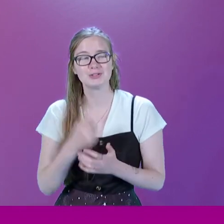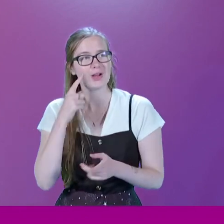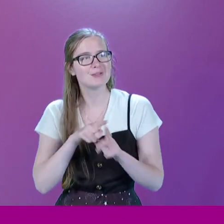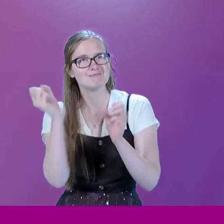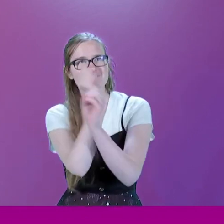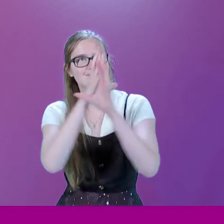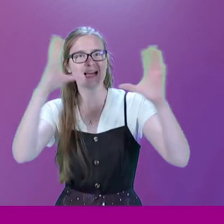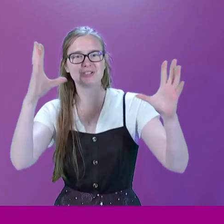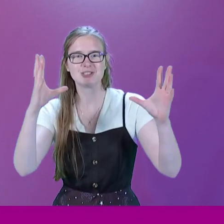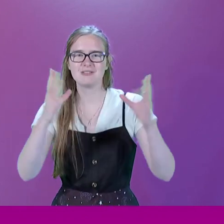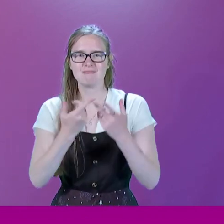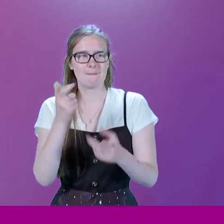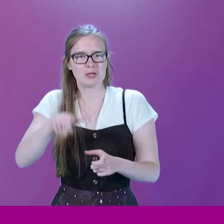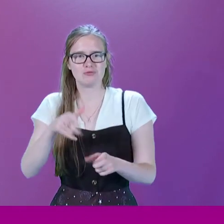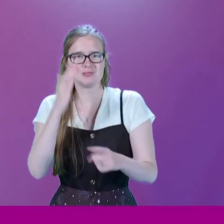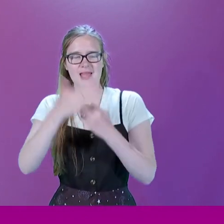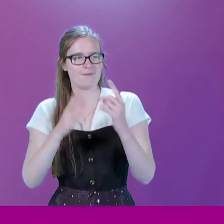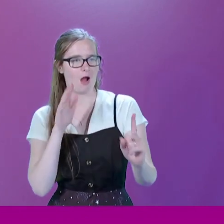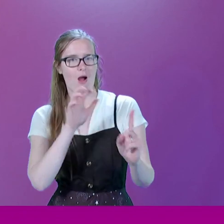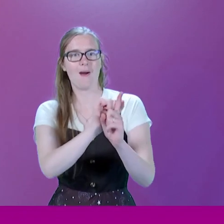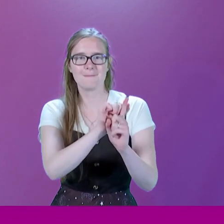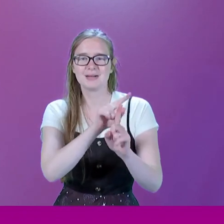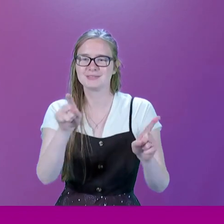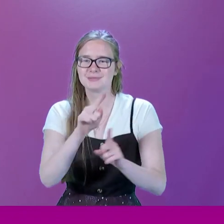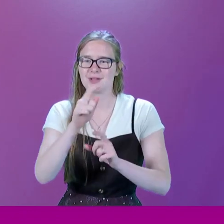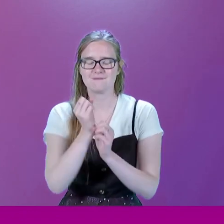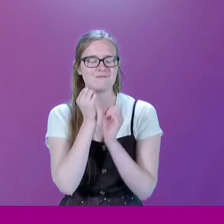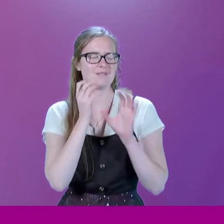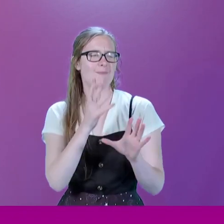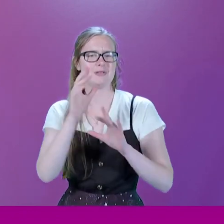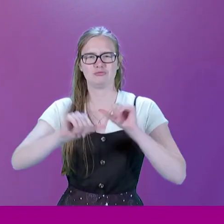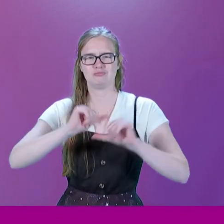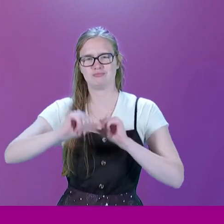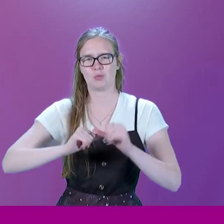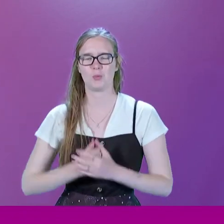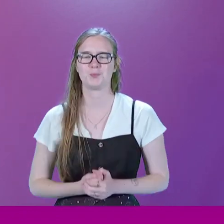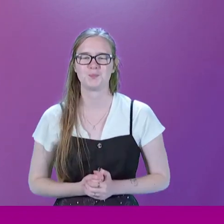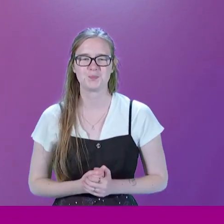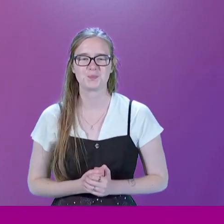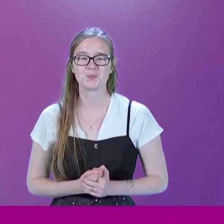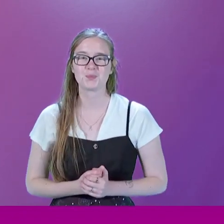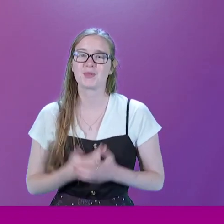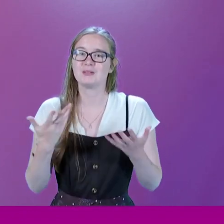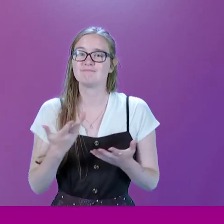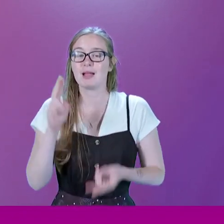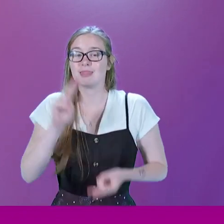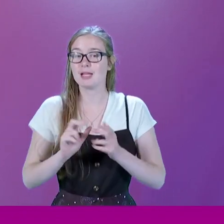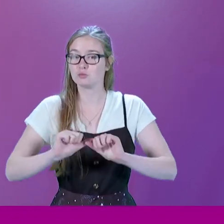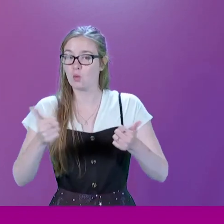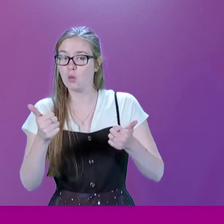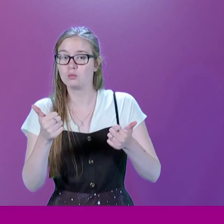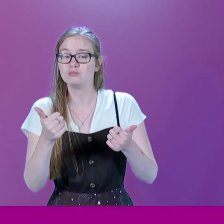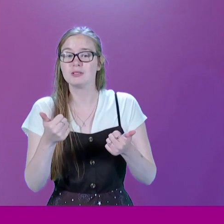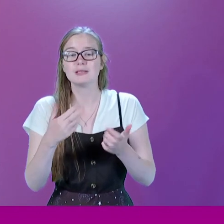anybody who has not managed to catch some of those fabulous programmes. What may be less well known is that